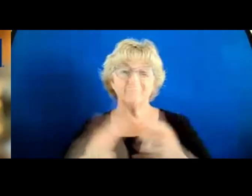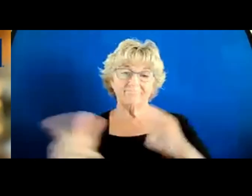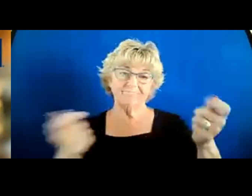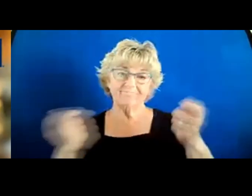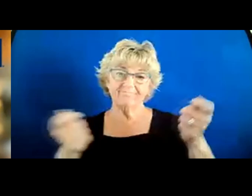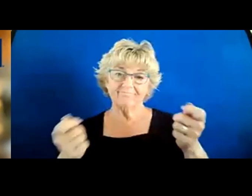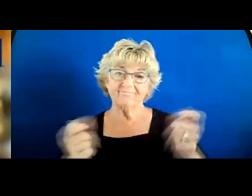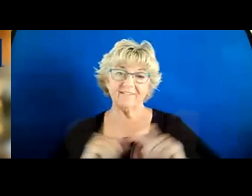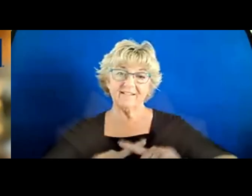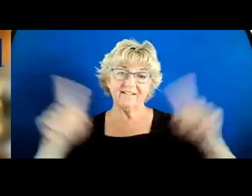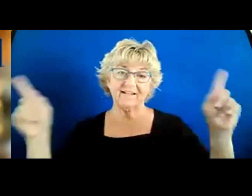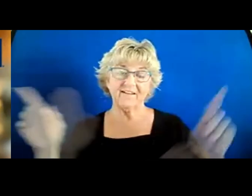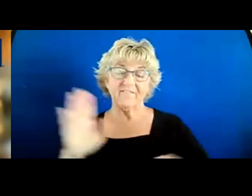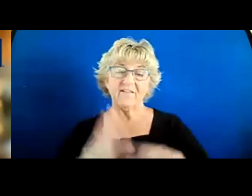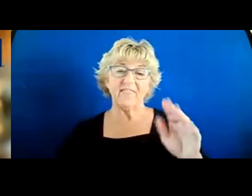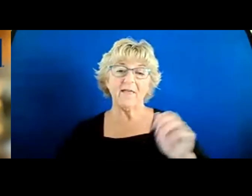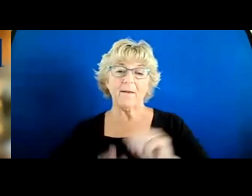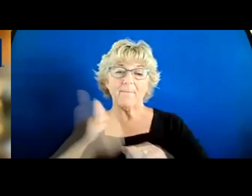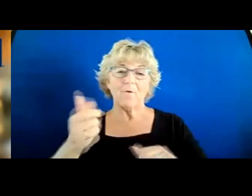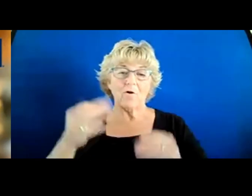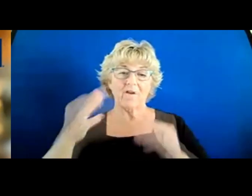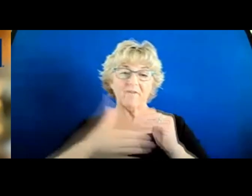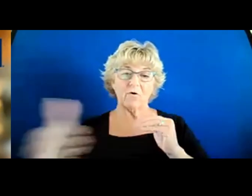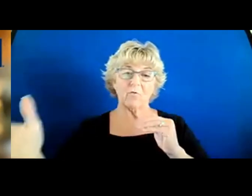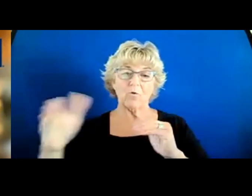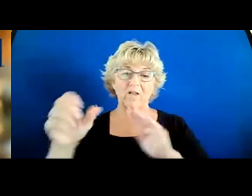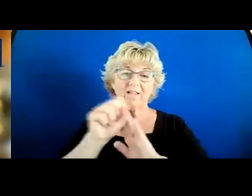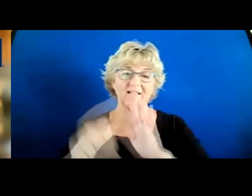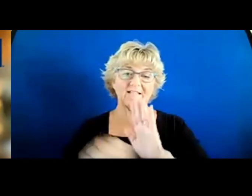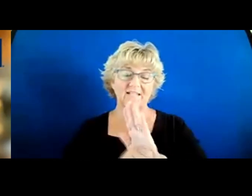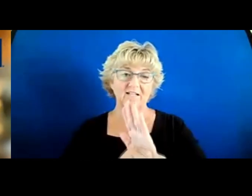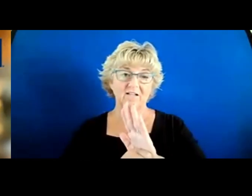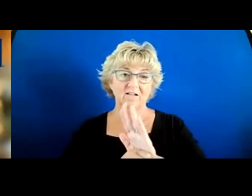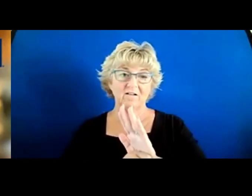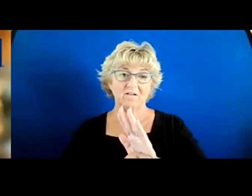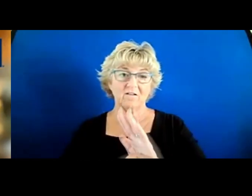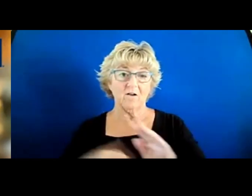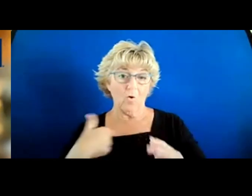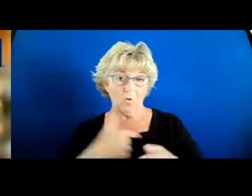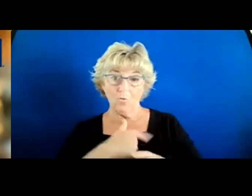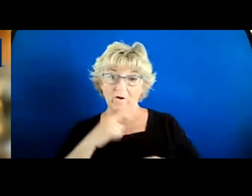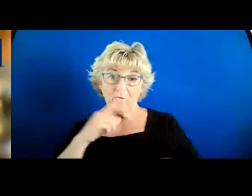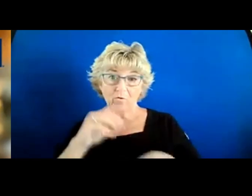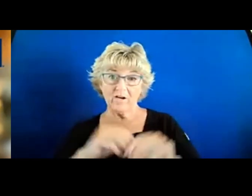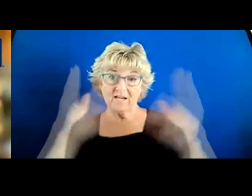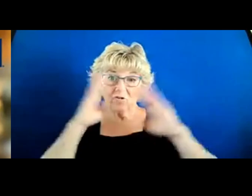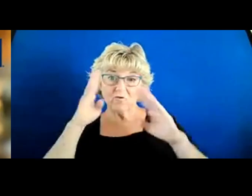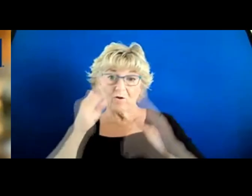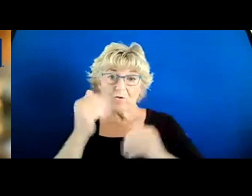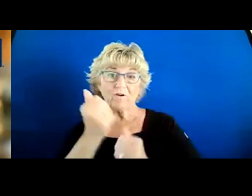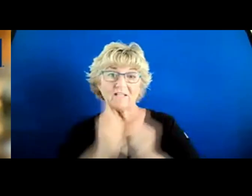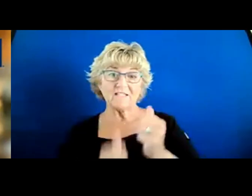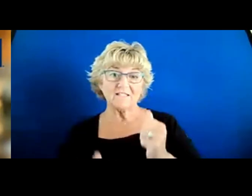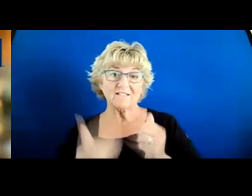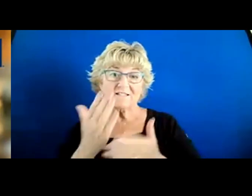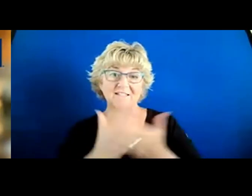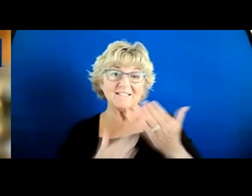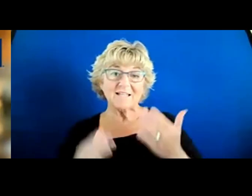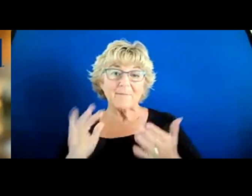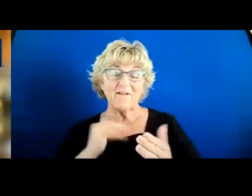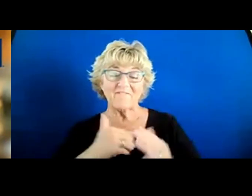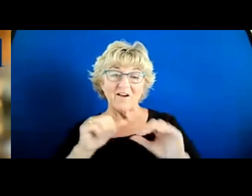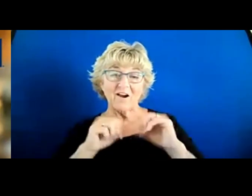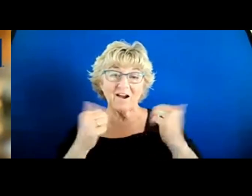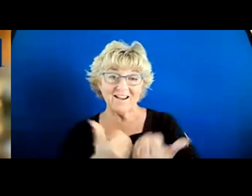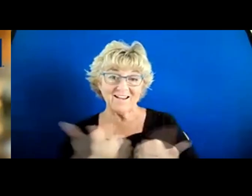much differently than most of the rest of the state. In fact, we got in trouble with some of our sister agencies because, you know,